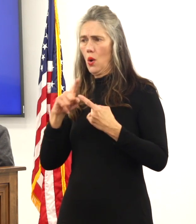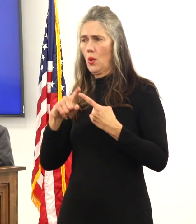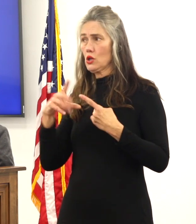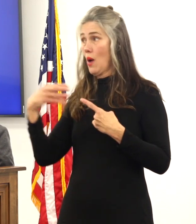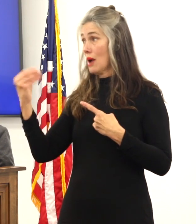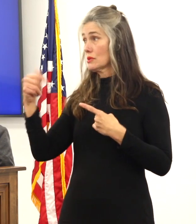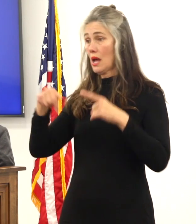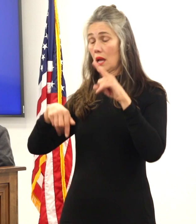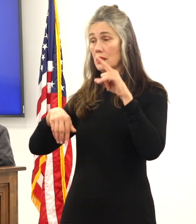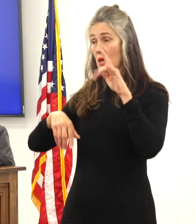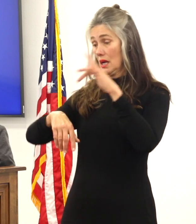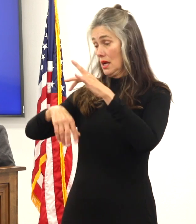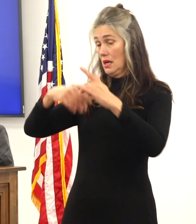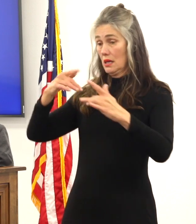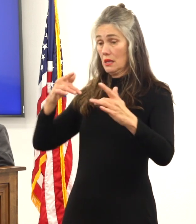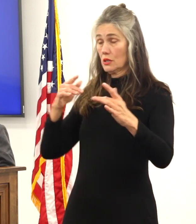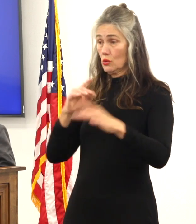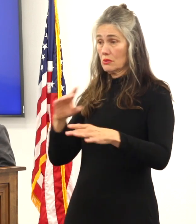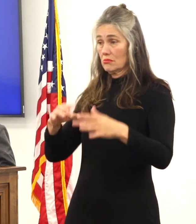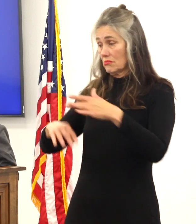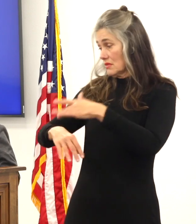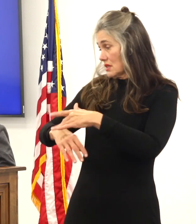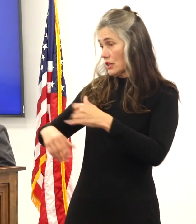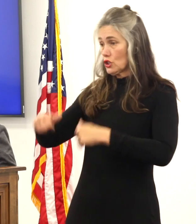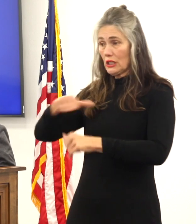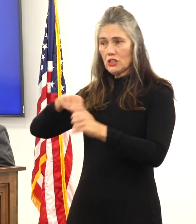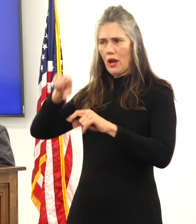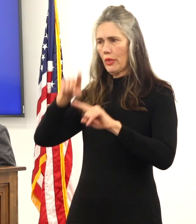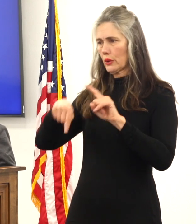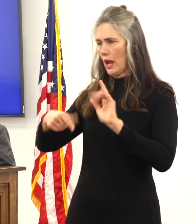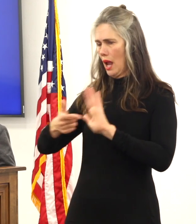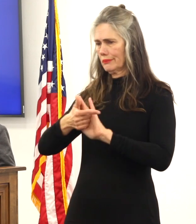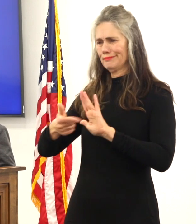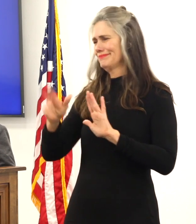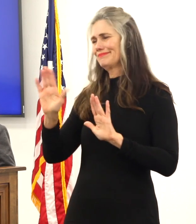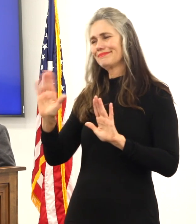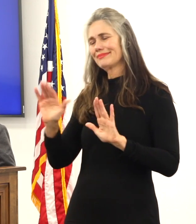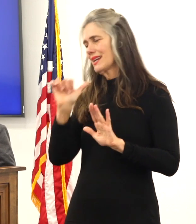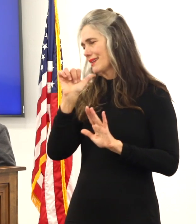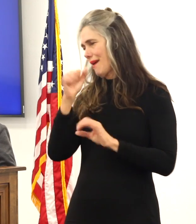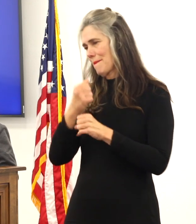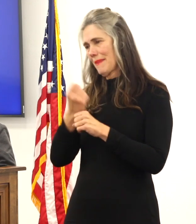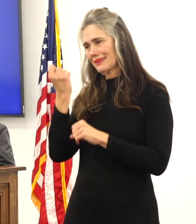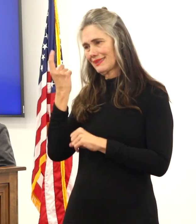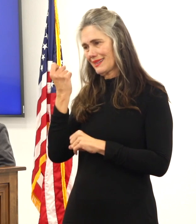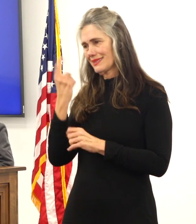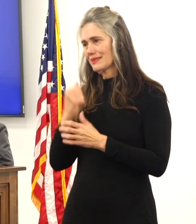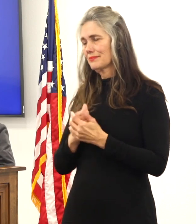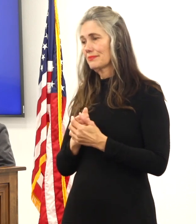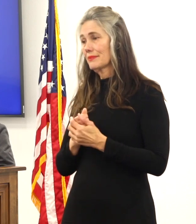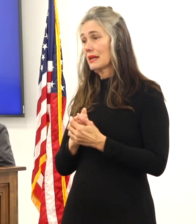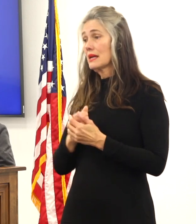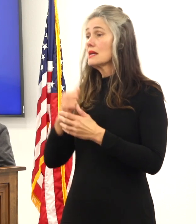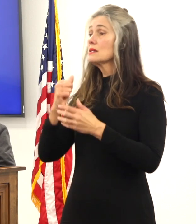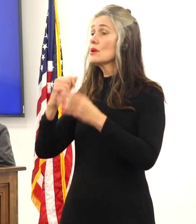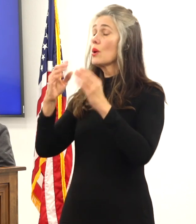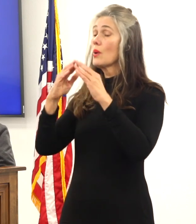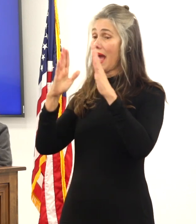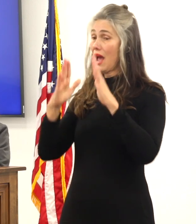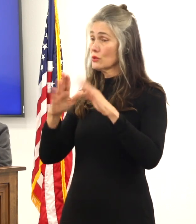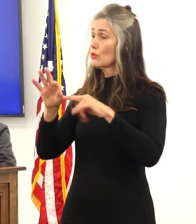may not touch each other so so household can continue to function